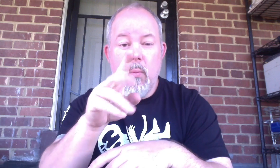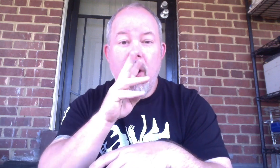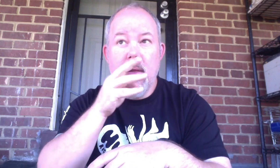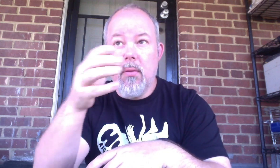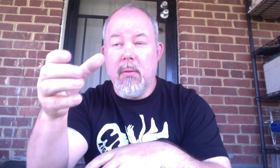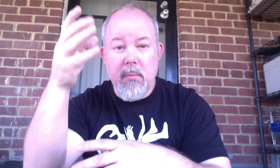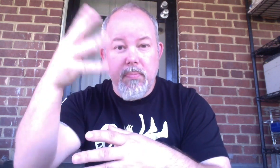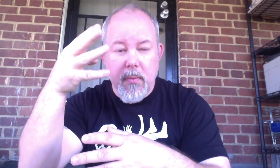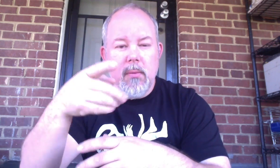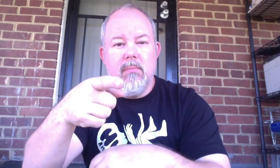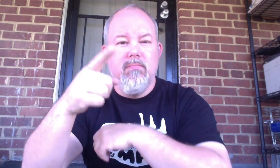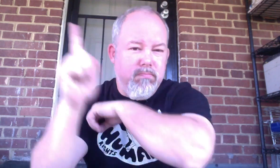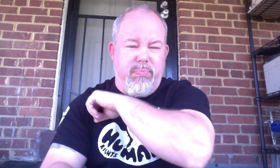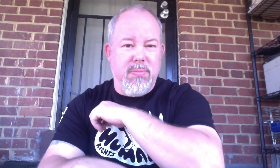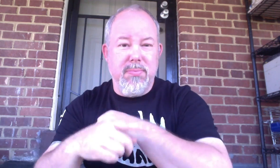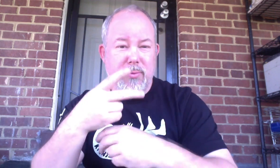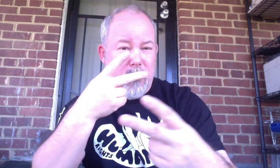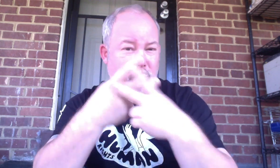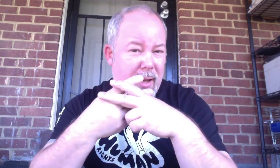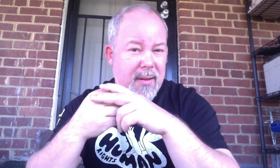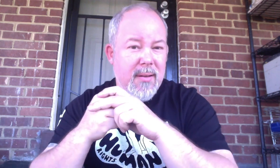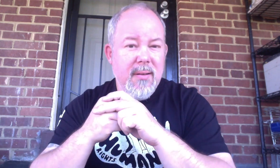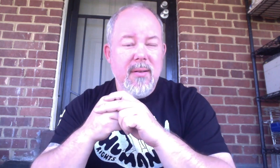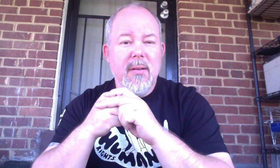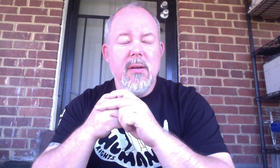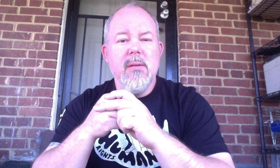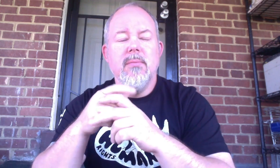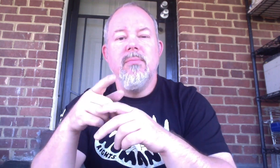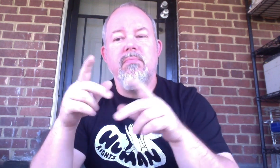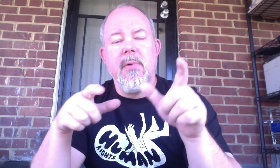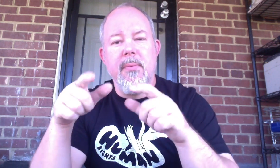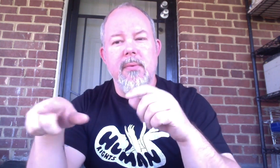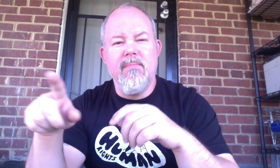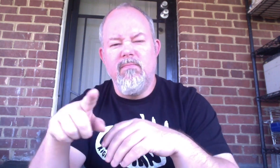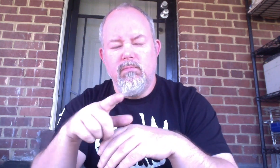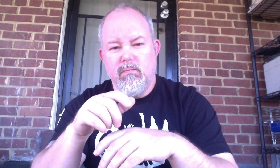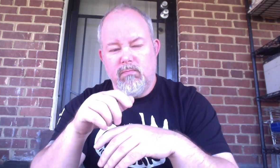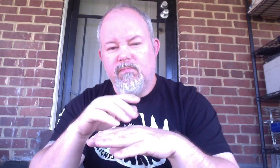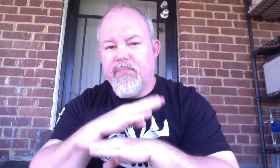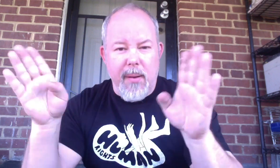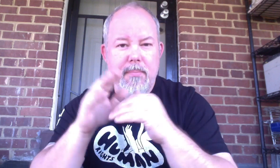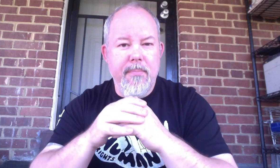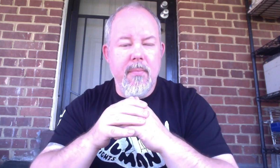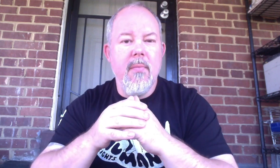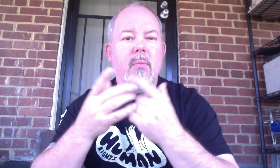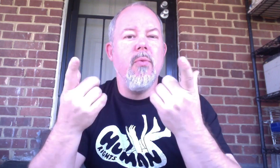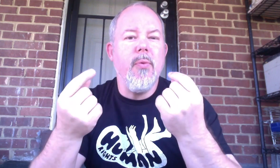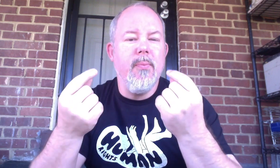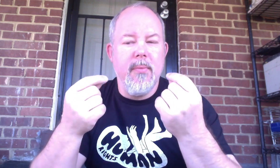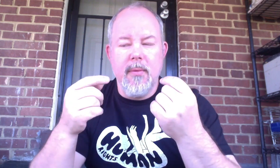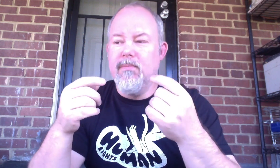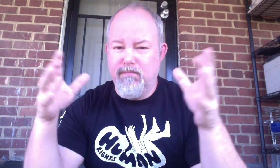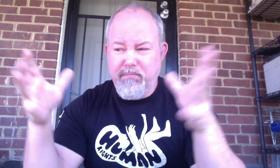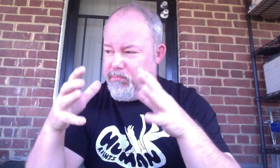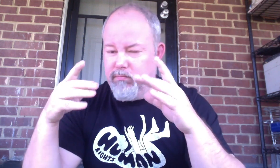I want to have As see in I very excited for I did just I I'm so excited. This is a picture of My picture is Here we the I picture of